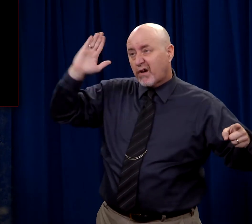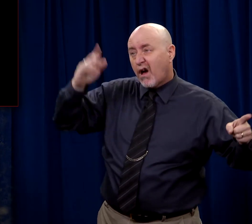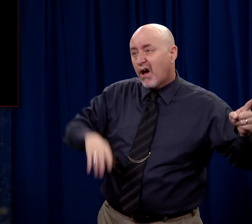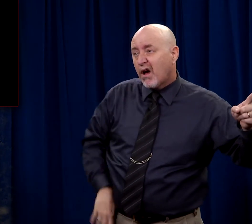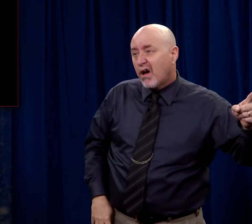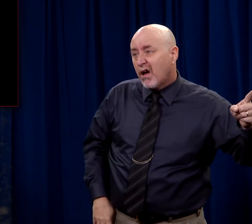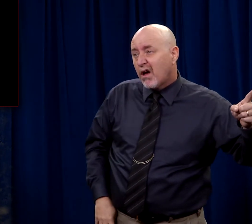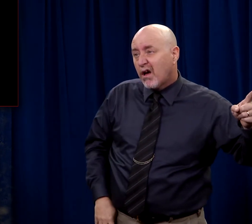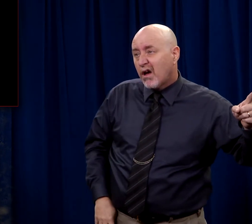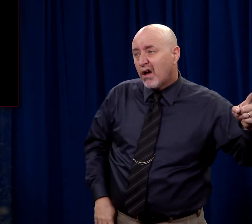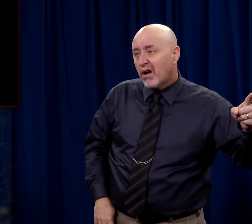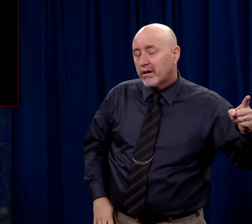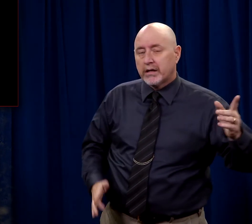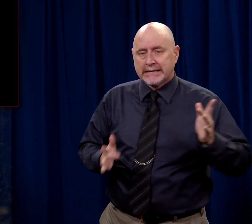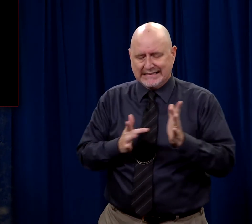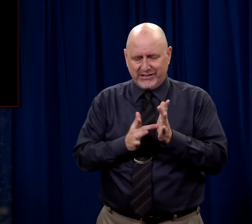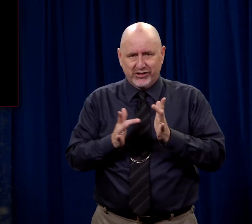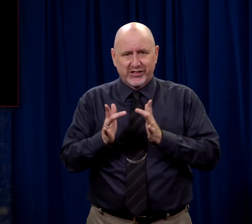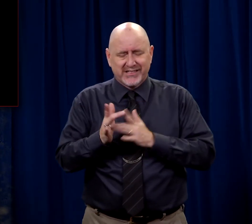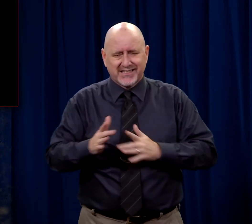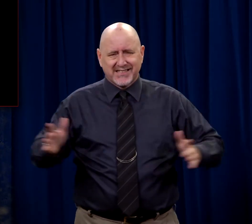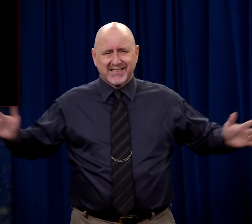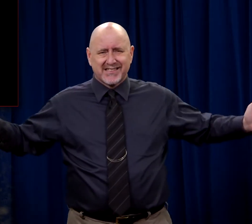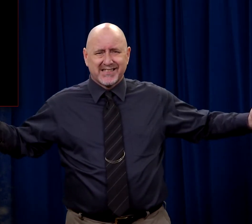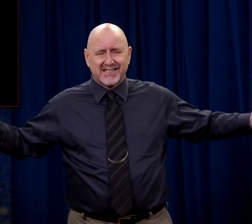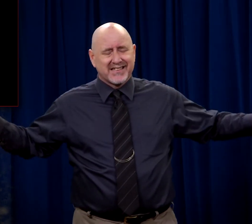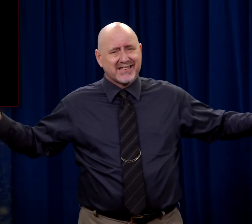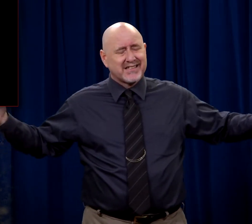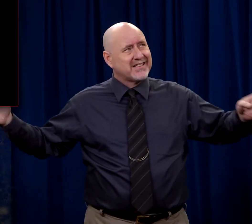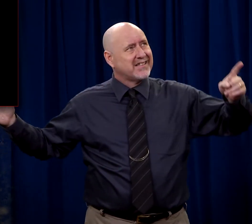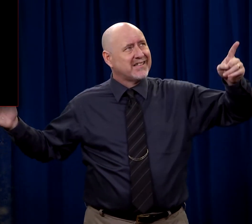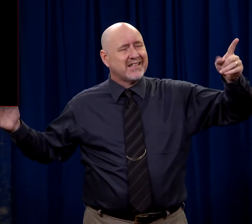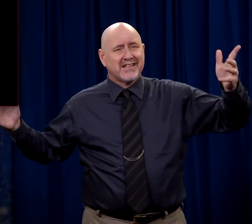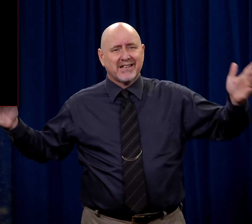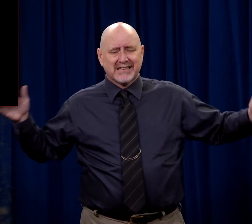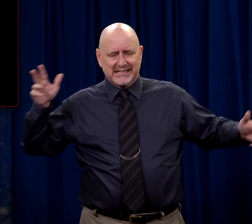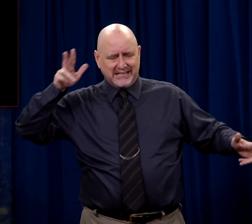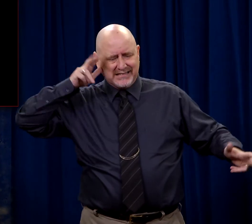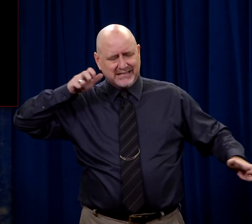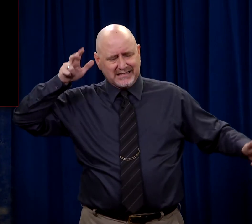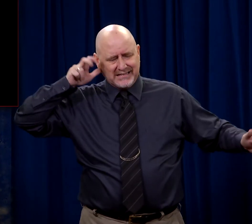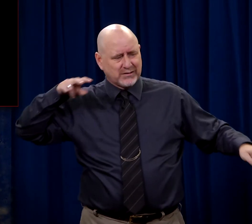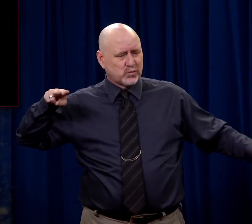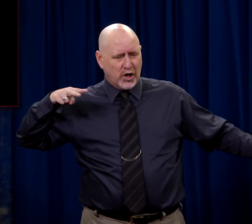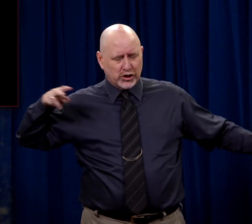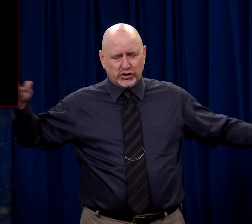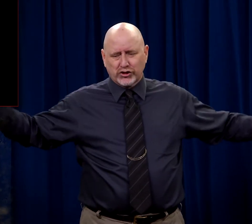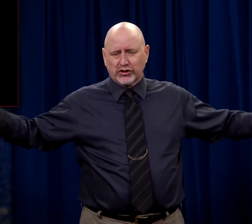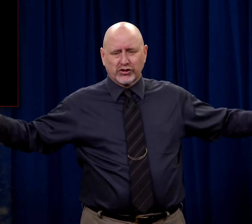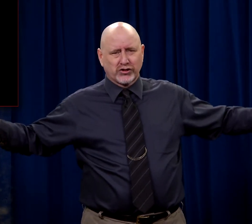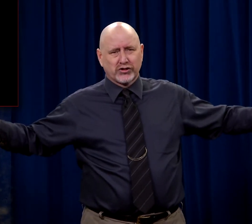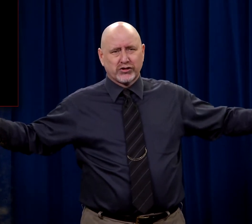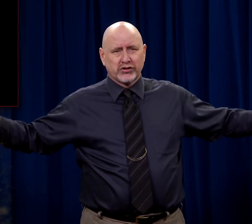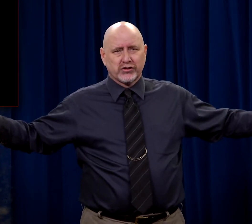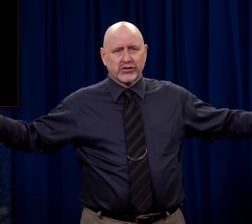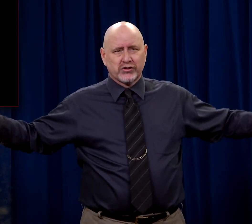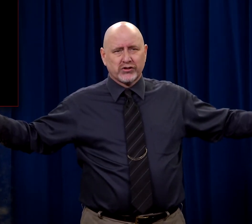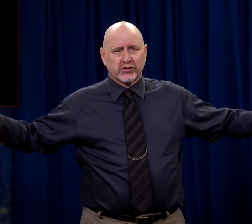God. And Jesus, hanging on the cross, was listening and watching. And then you look at the